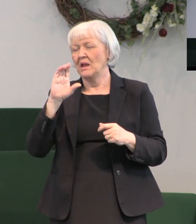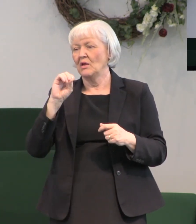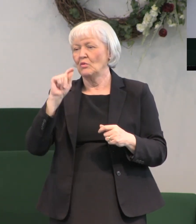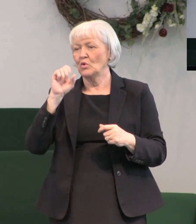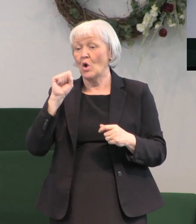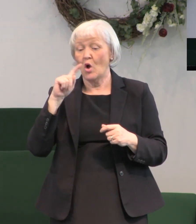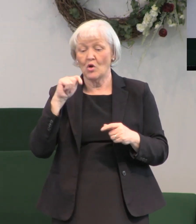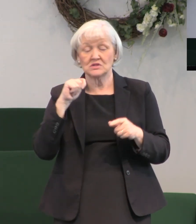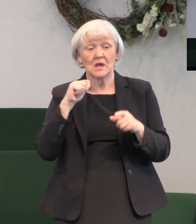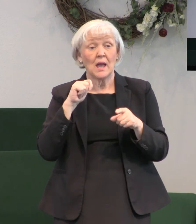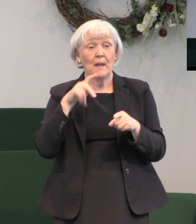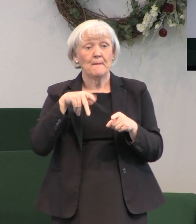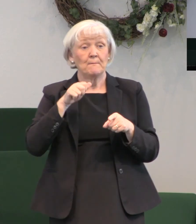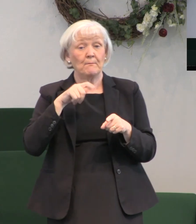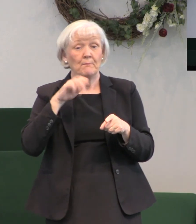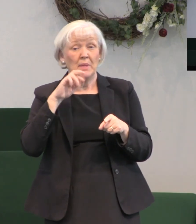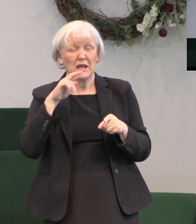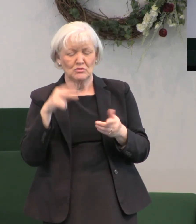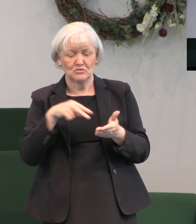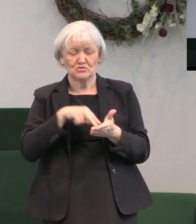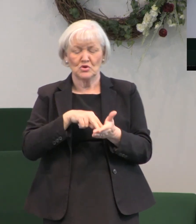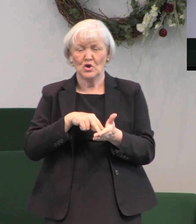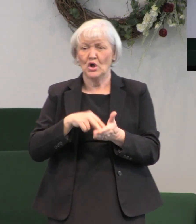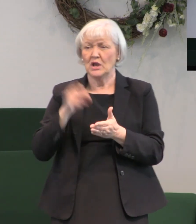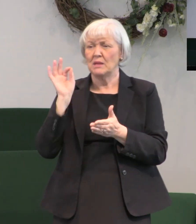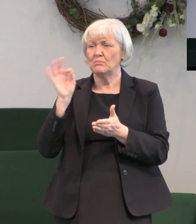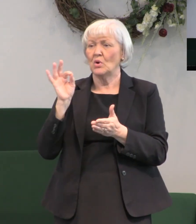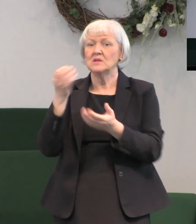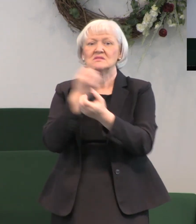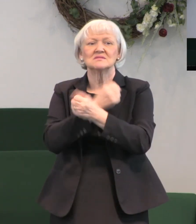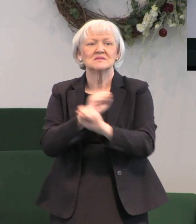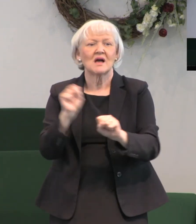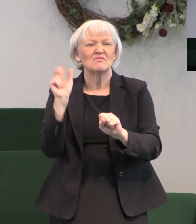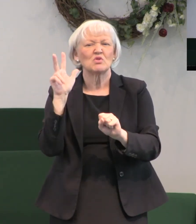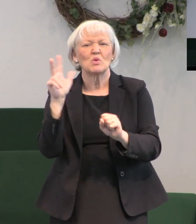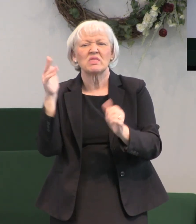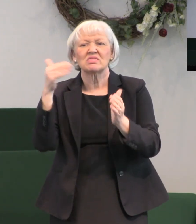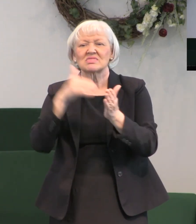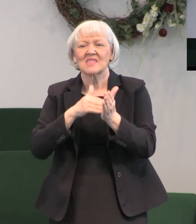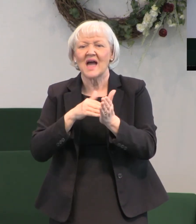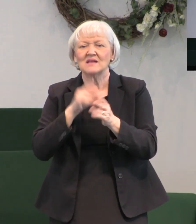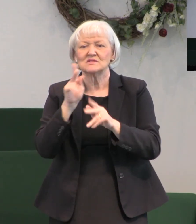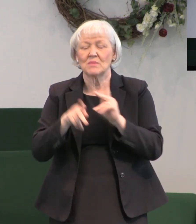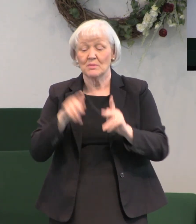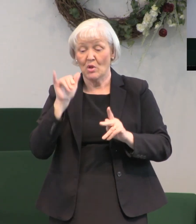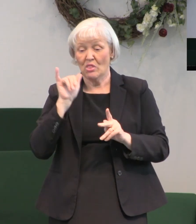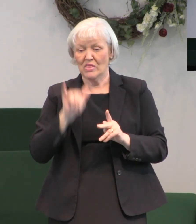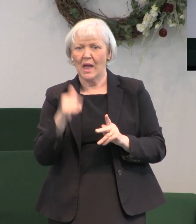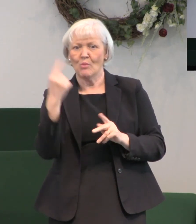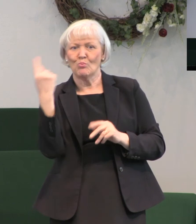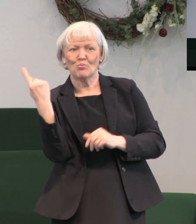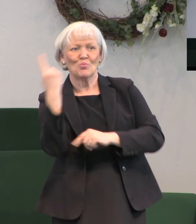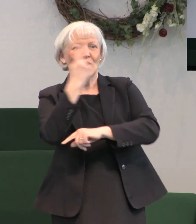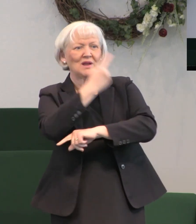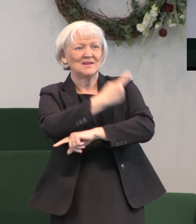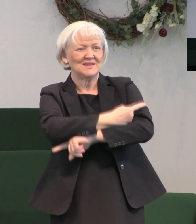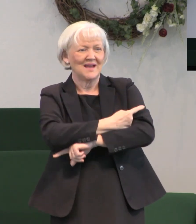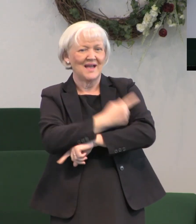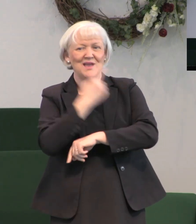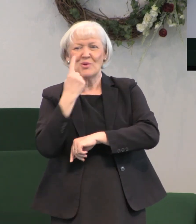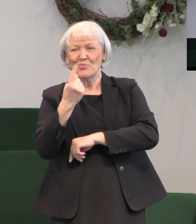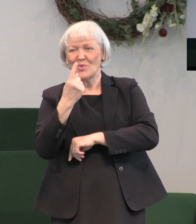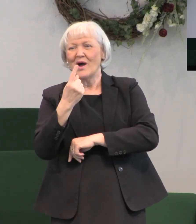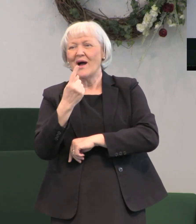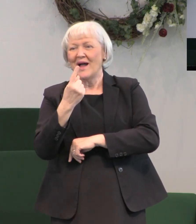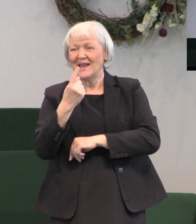preached in the power of the Holy Spirit and 3,000 people got saved and baptized that day that day in that one service